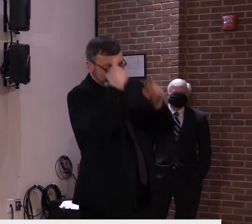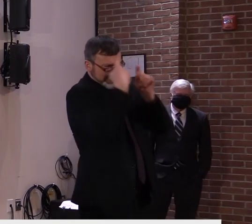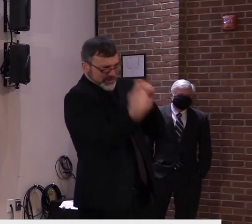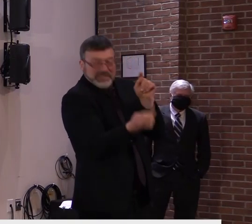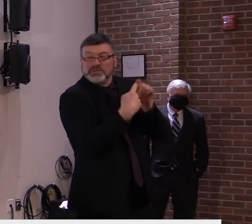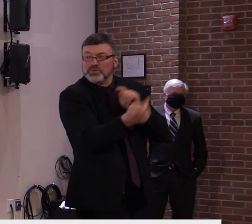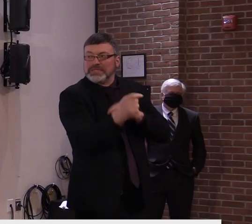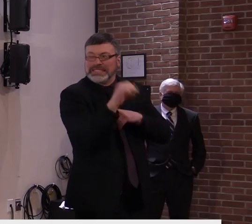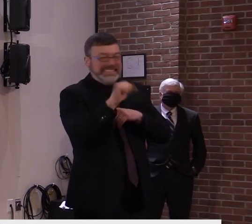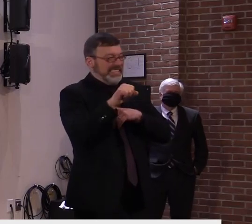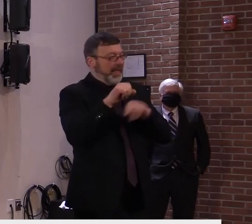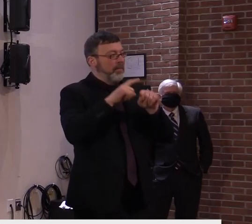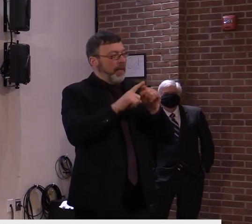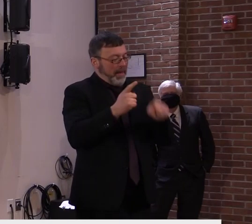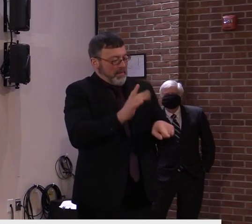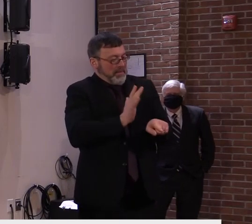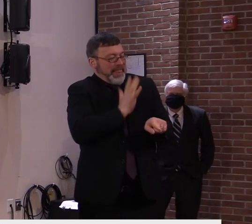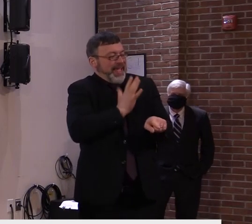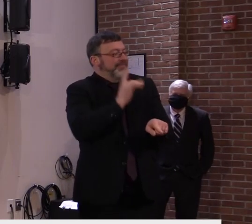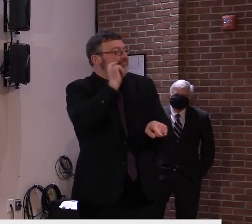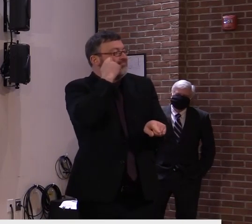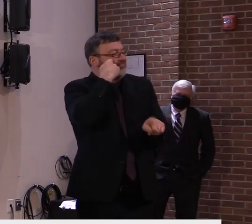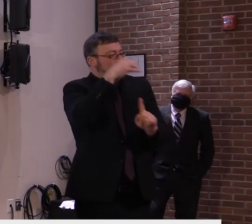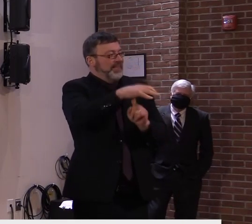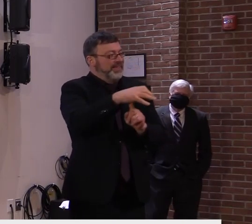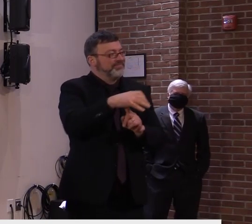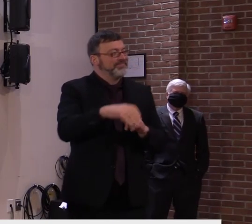Well, that's the Vermont way. Thank goodness.